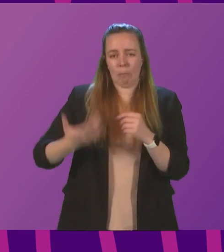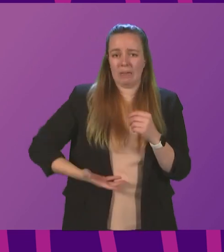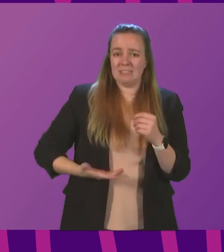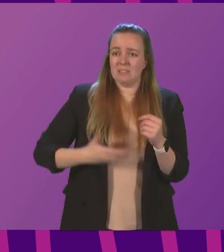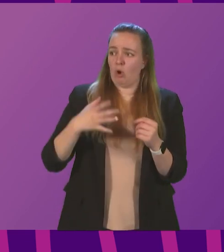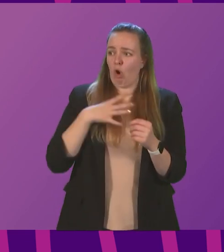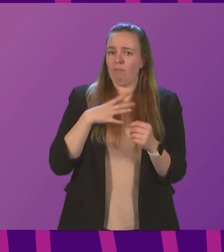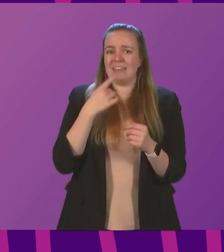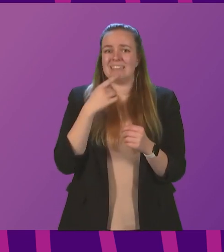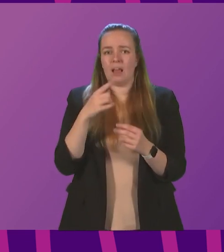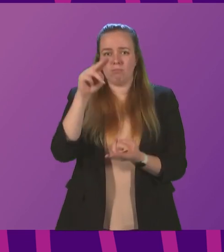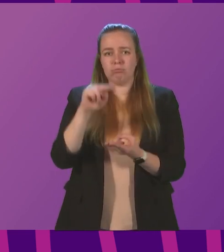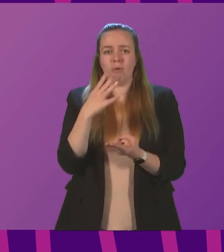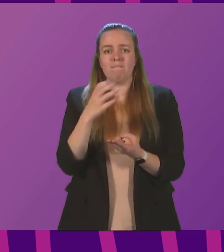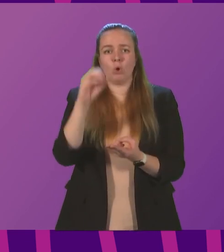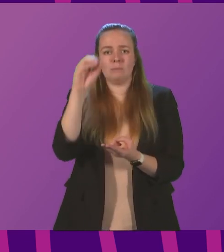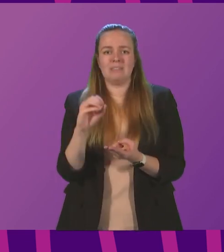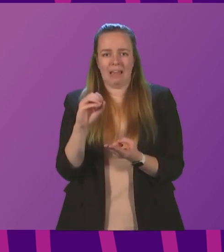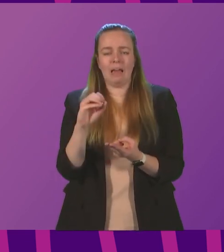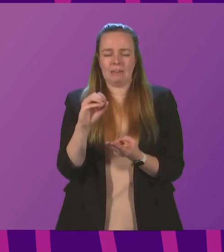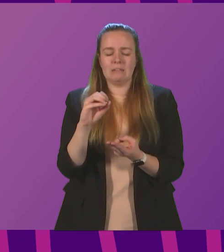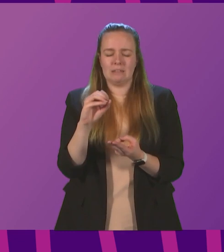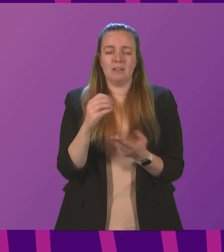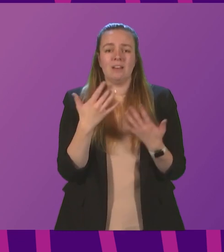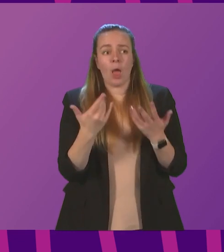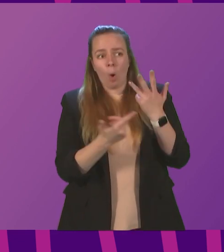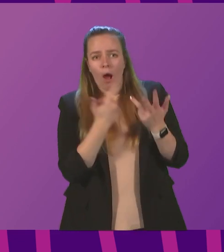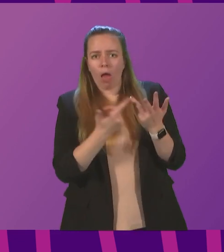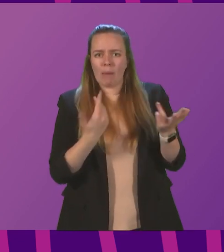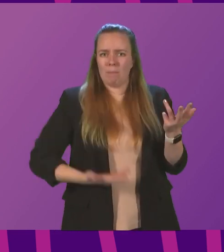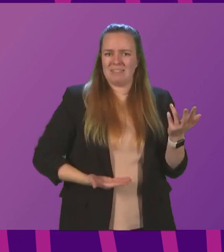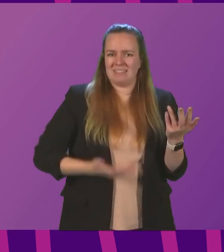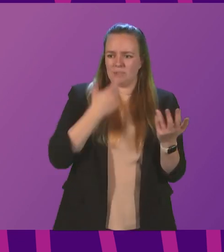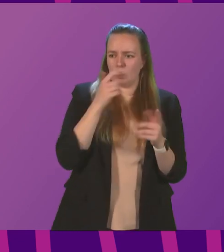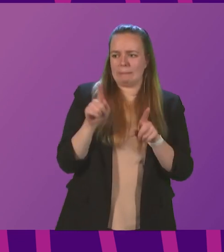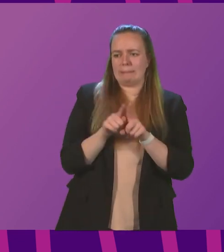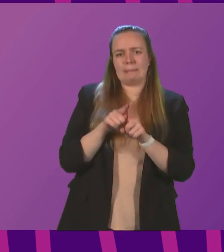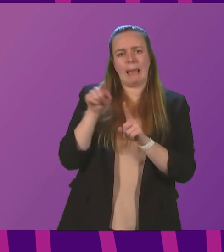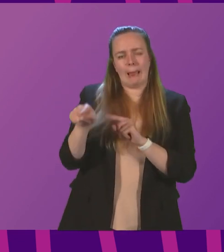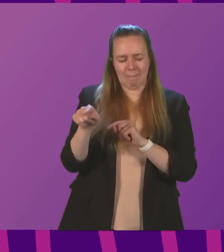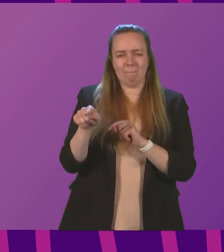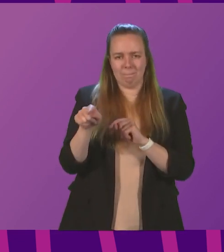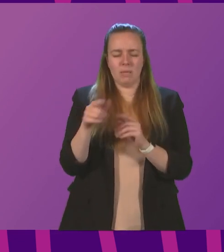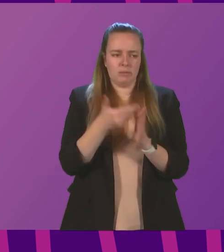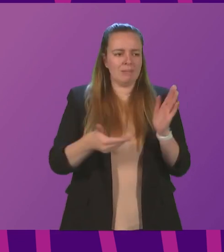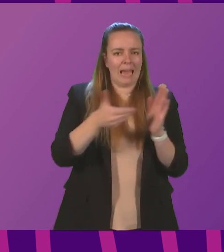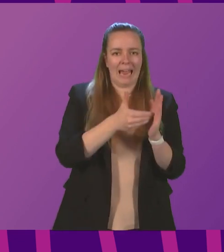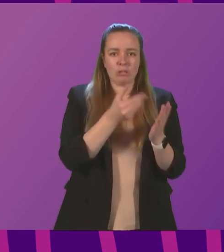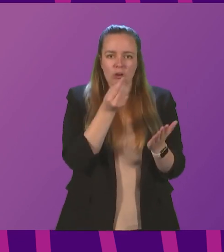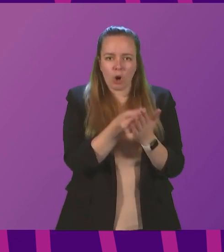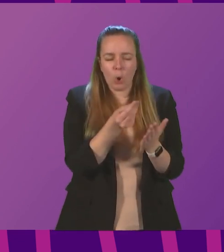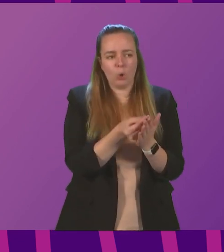a 40 per cent loss of trade. Now, other businesses could face a similar loss of trade and additional costs